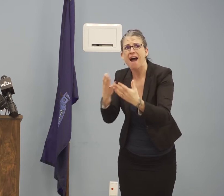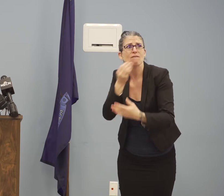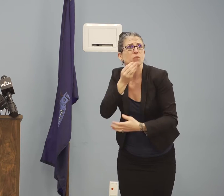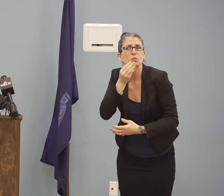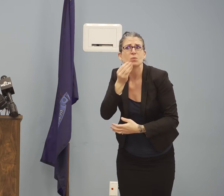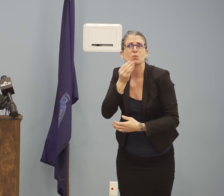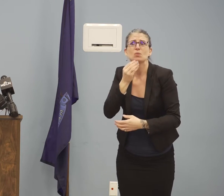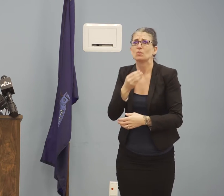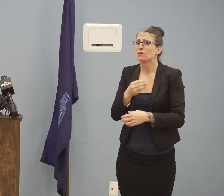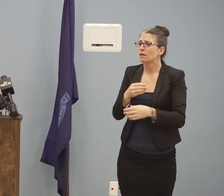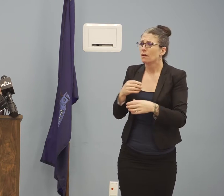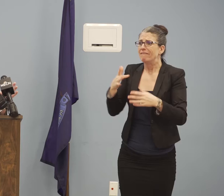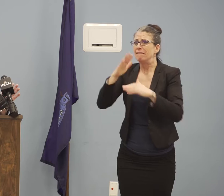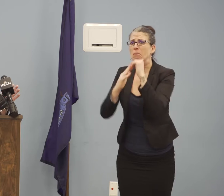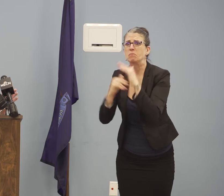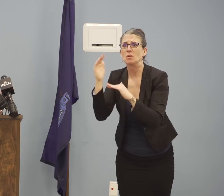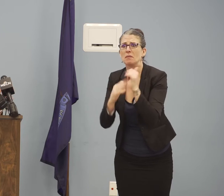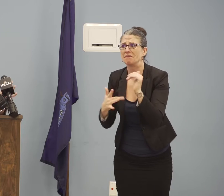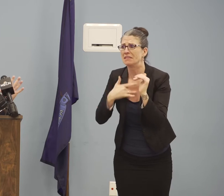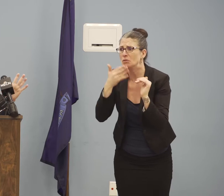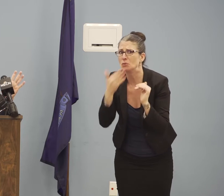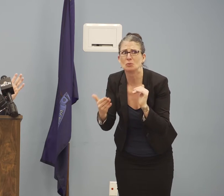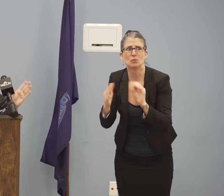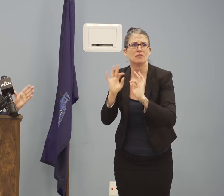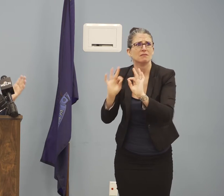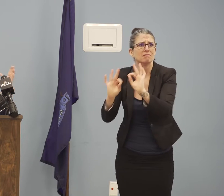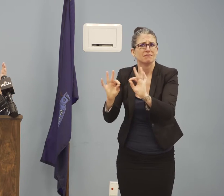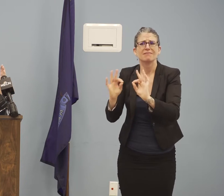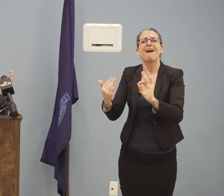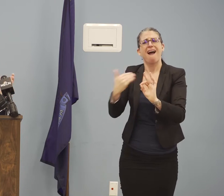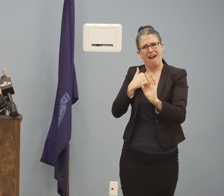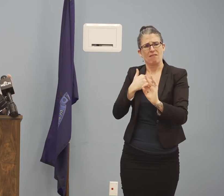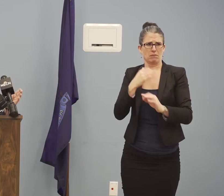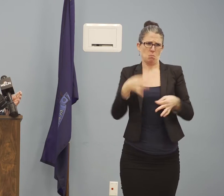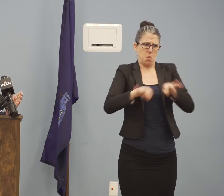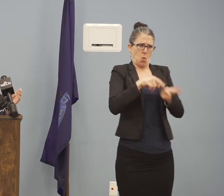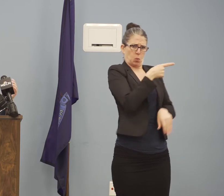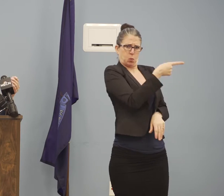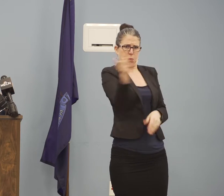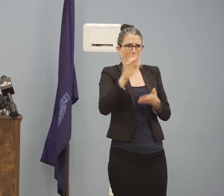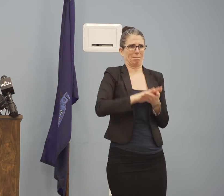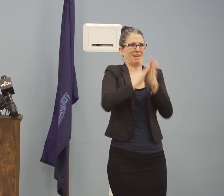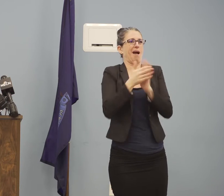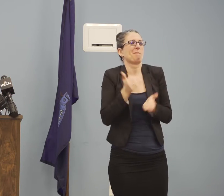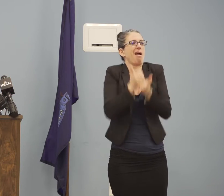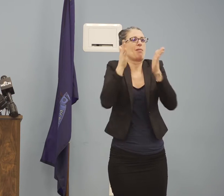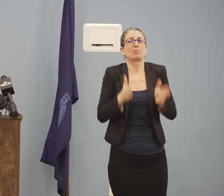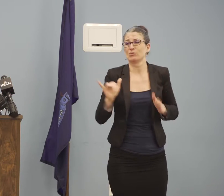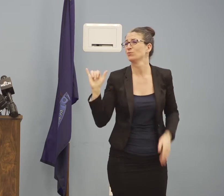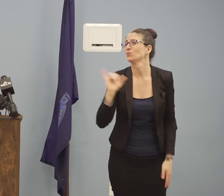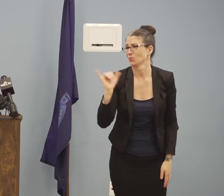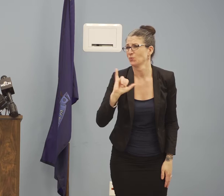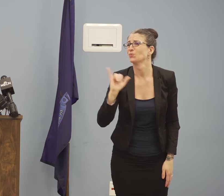morning, keeping their distance from others to preserve our state and our spaces for tomorrow.